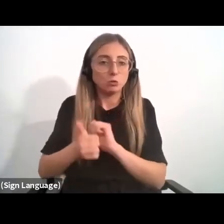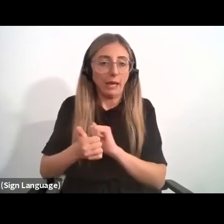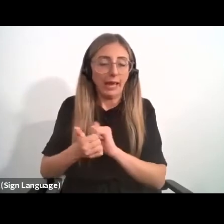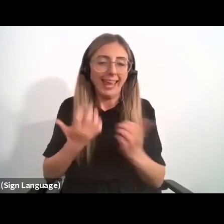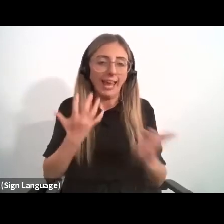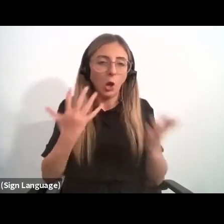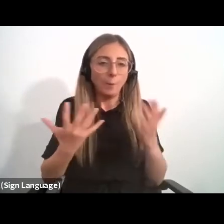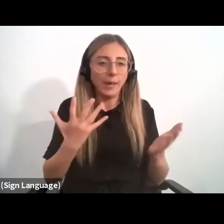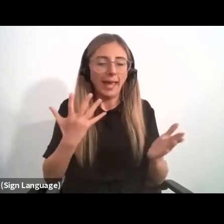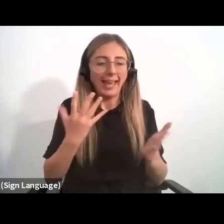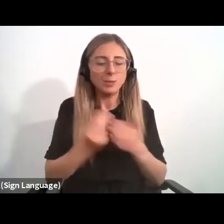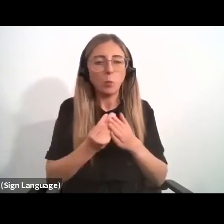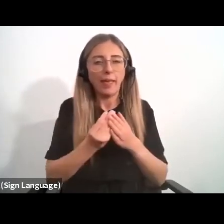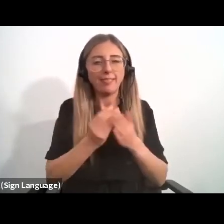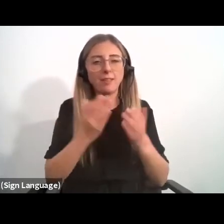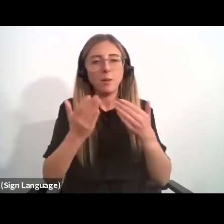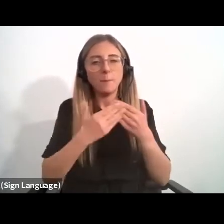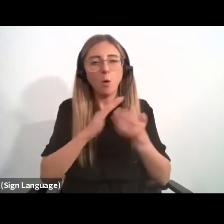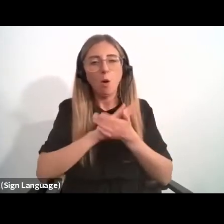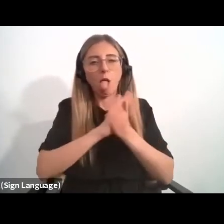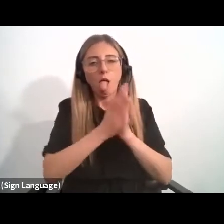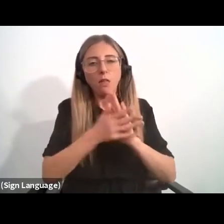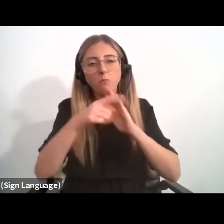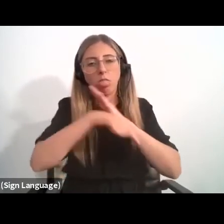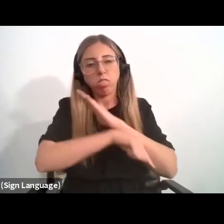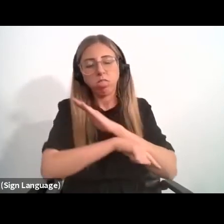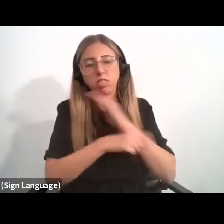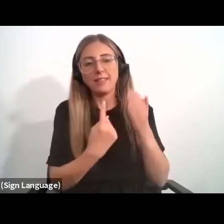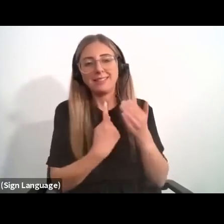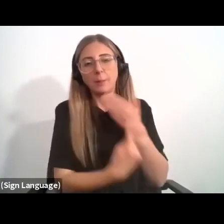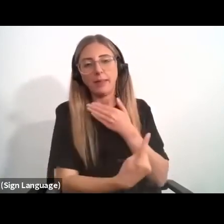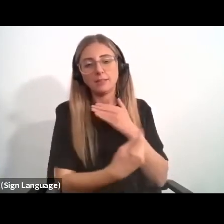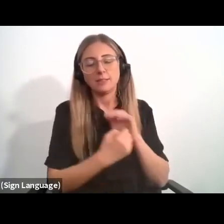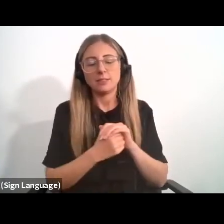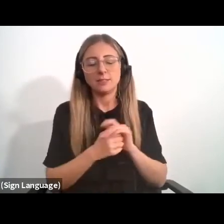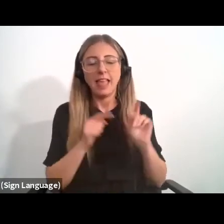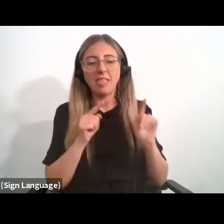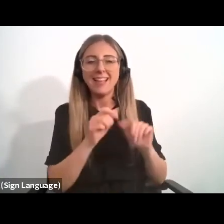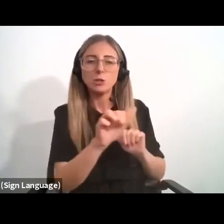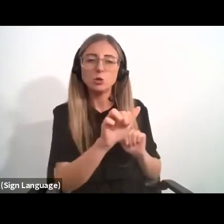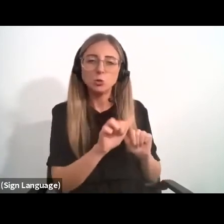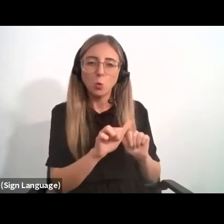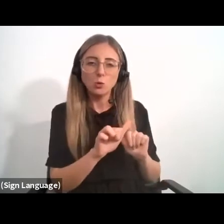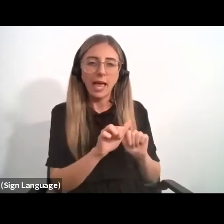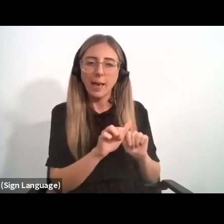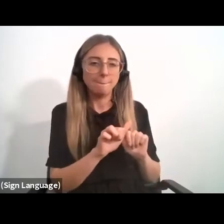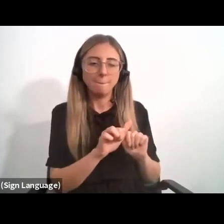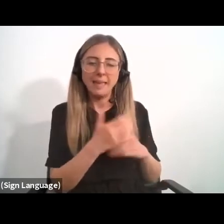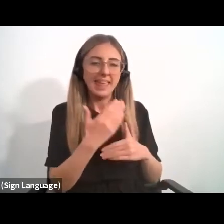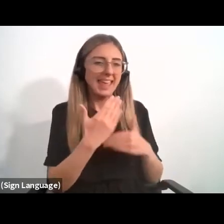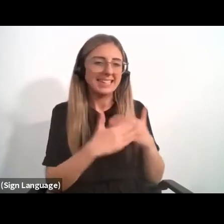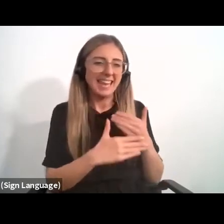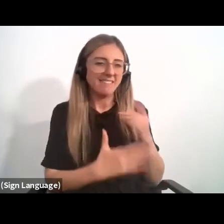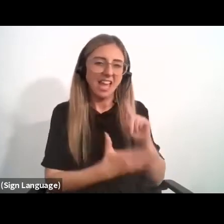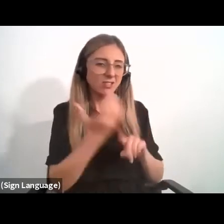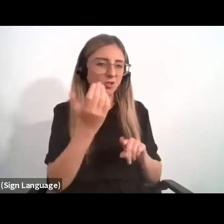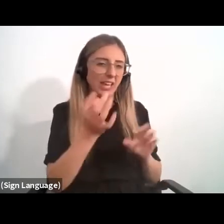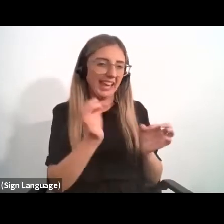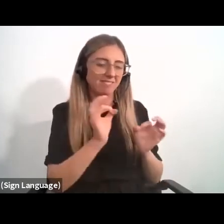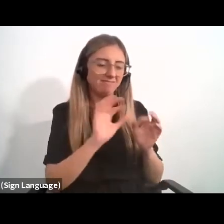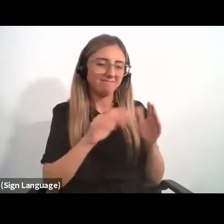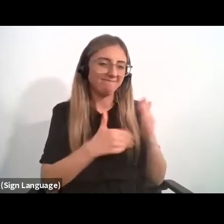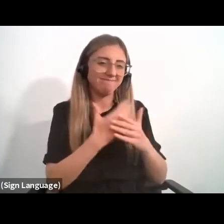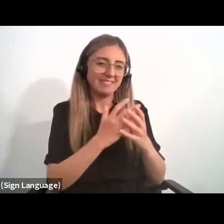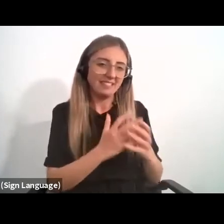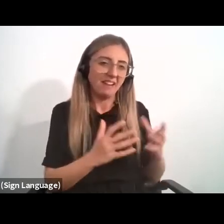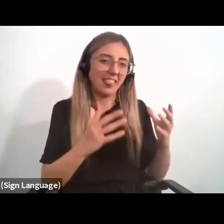than further cultivating aid dependence, which by its nature is short-term and has never led to either the development